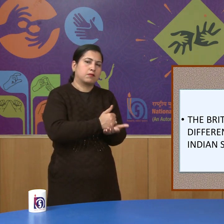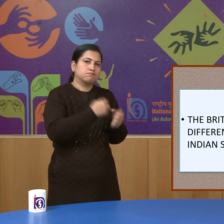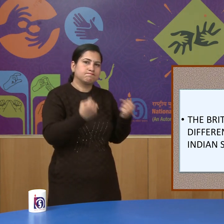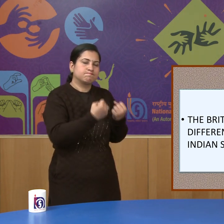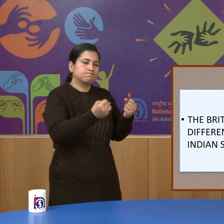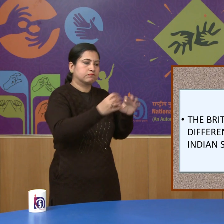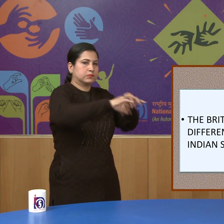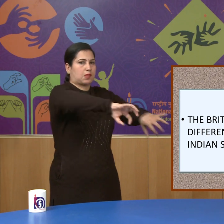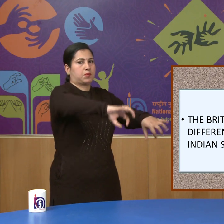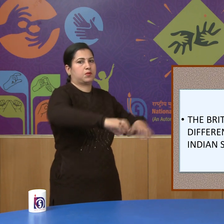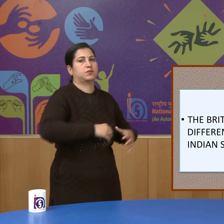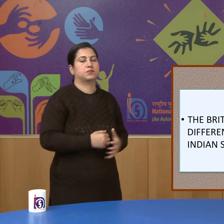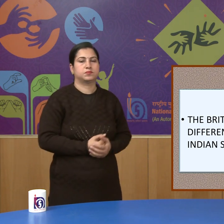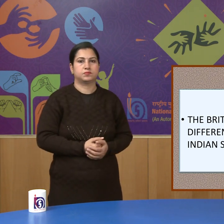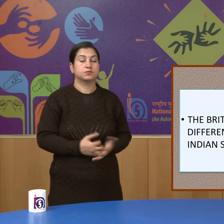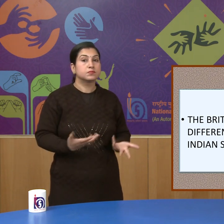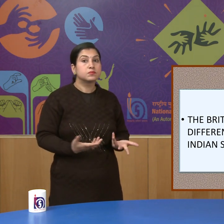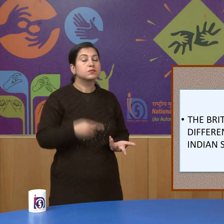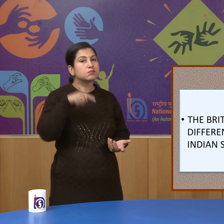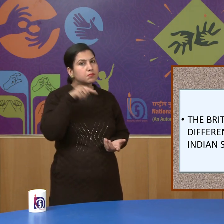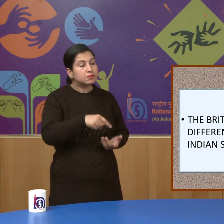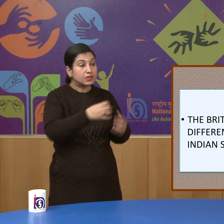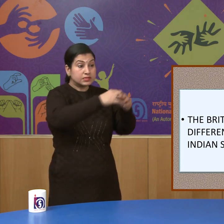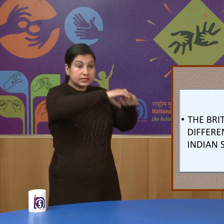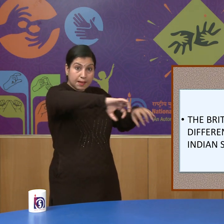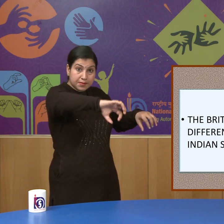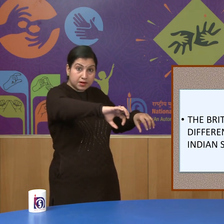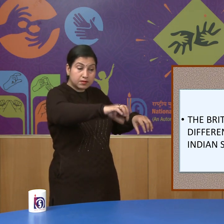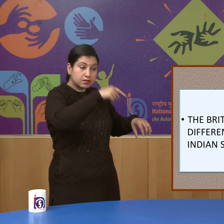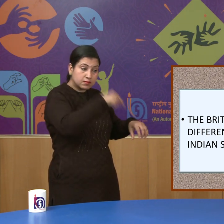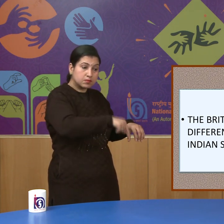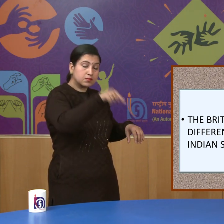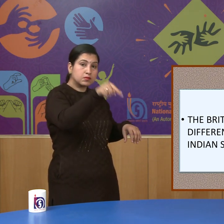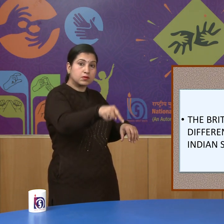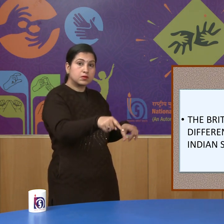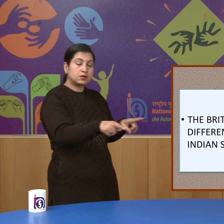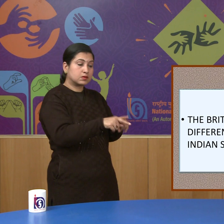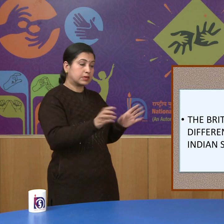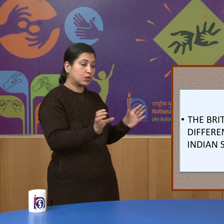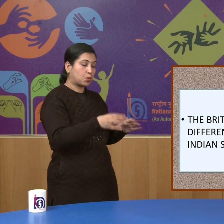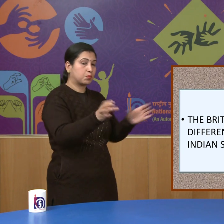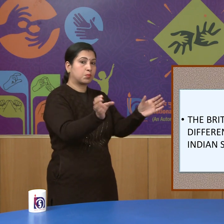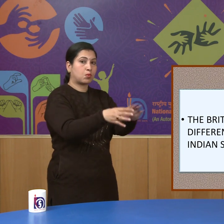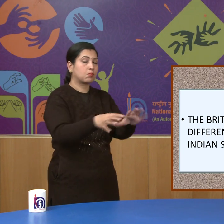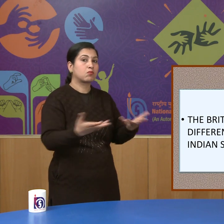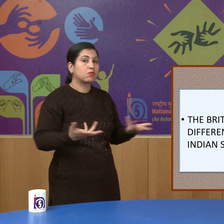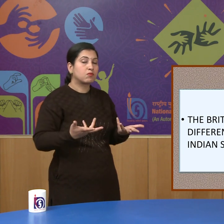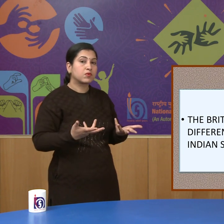soldiers to do this separate regiment was made on the basis